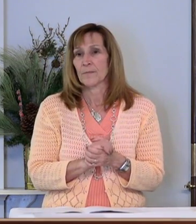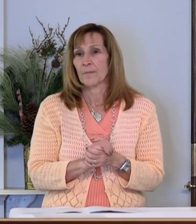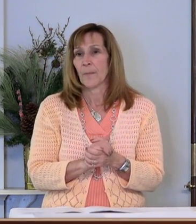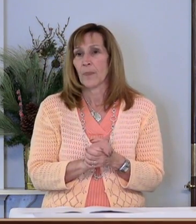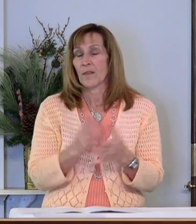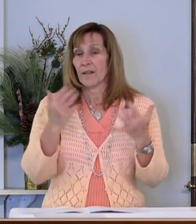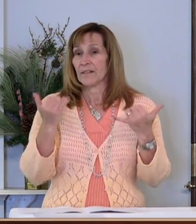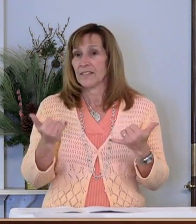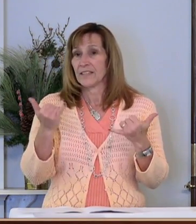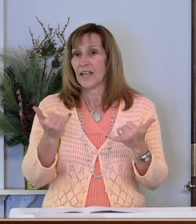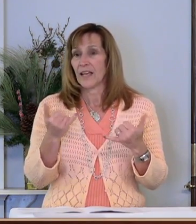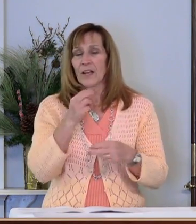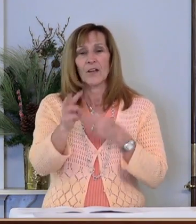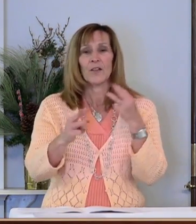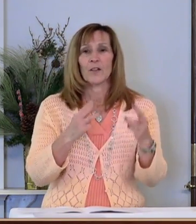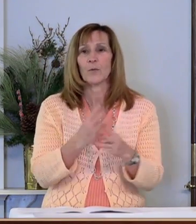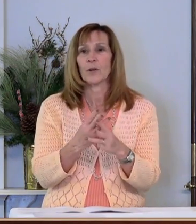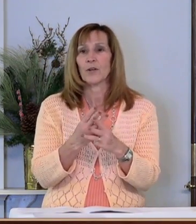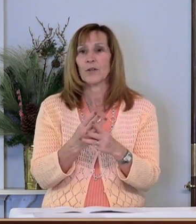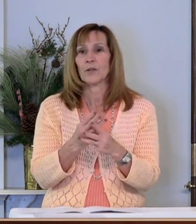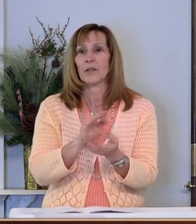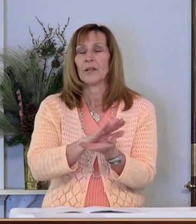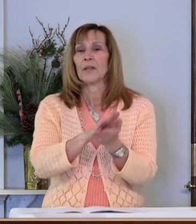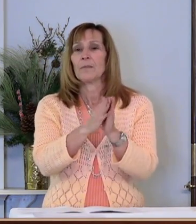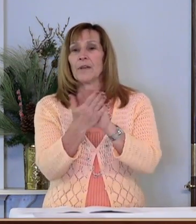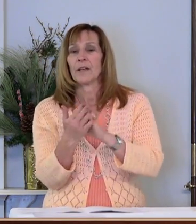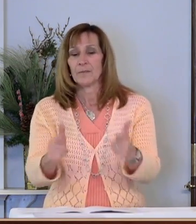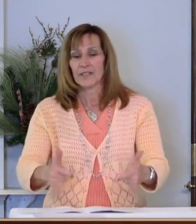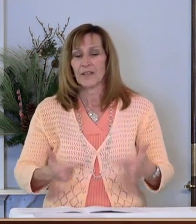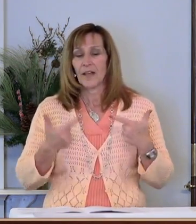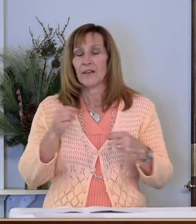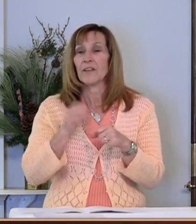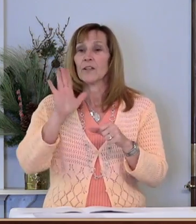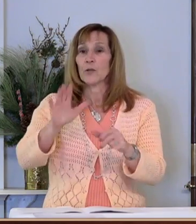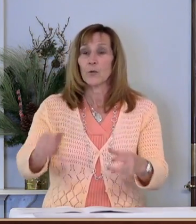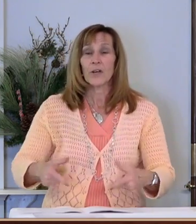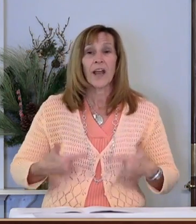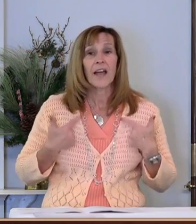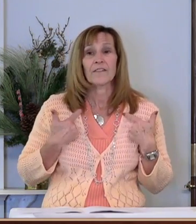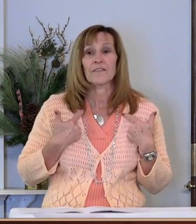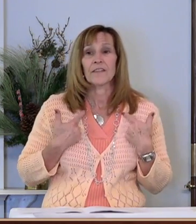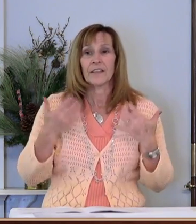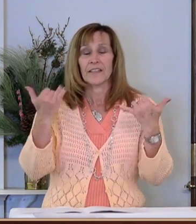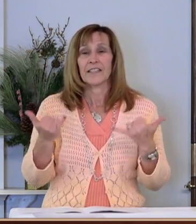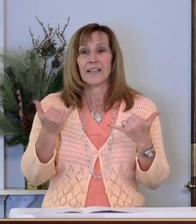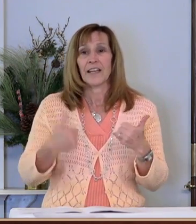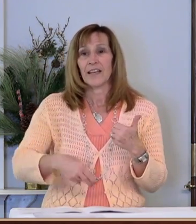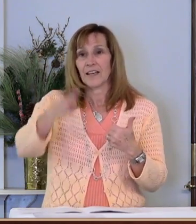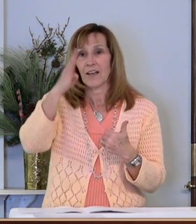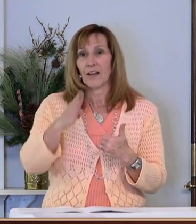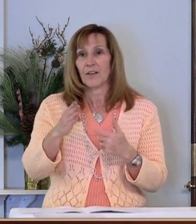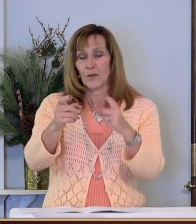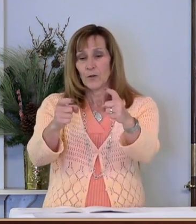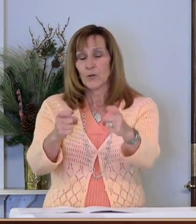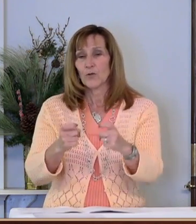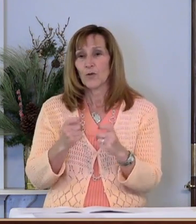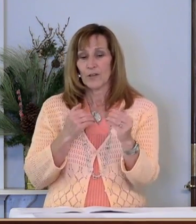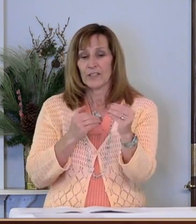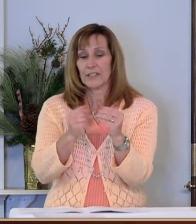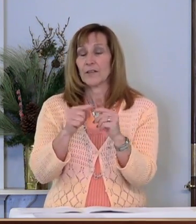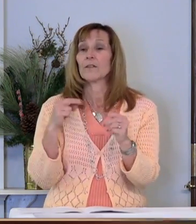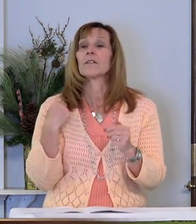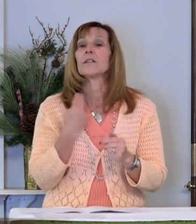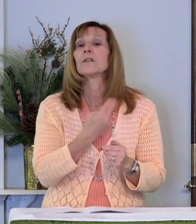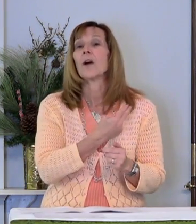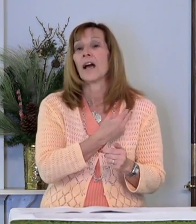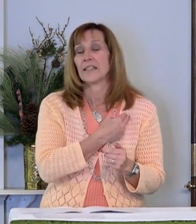Today the world comes alive in your life. Today God draws near to us